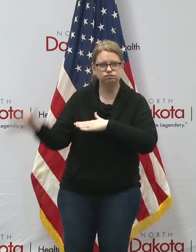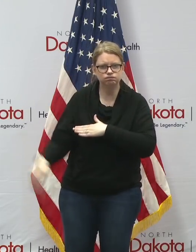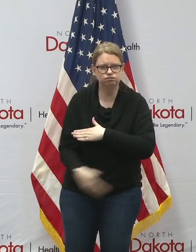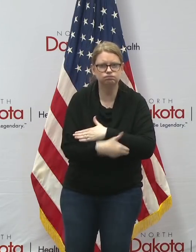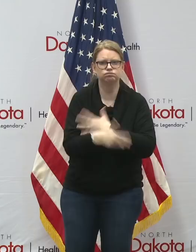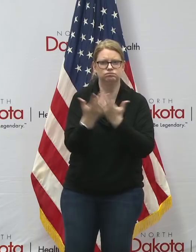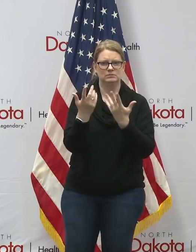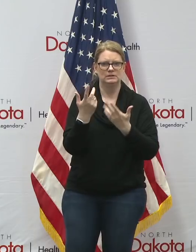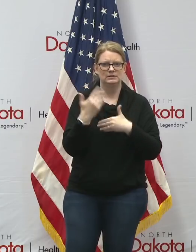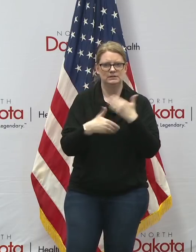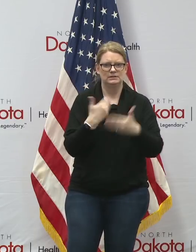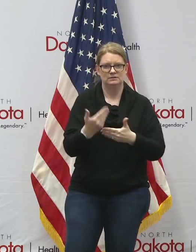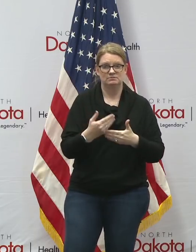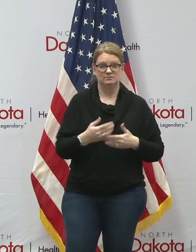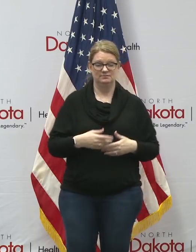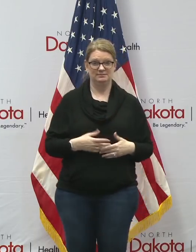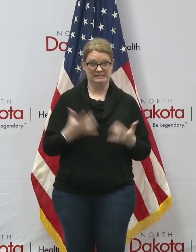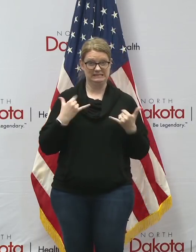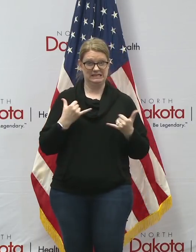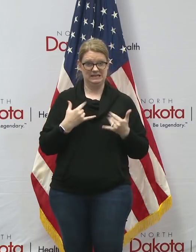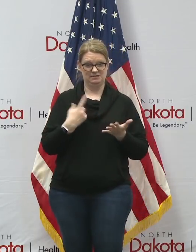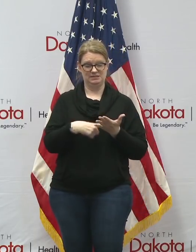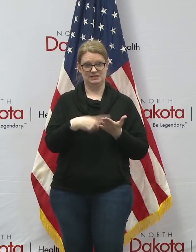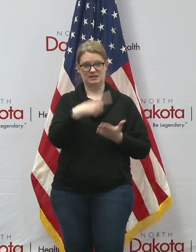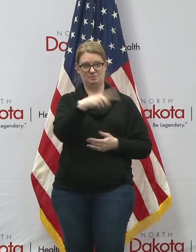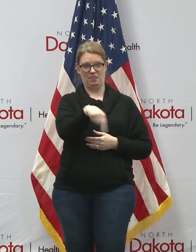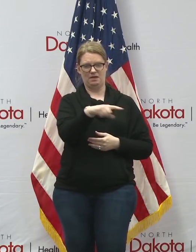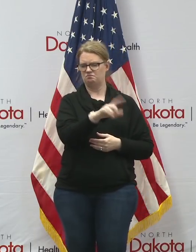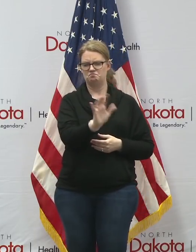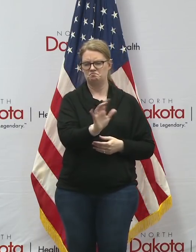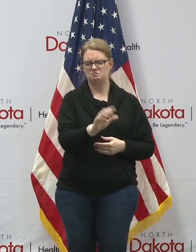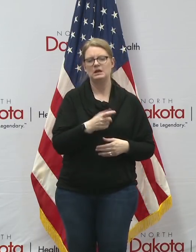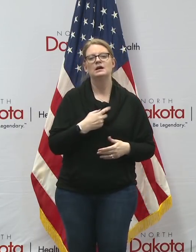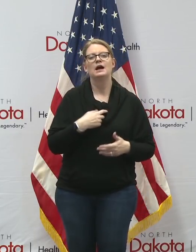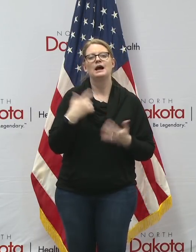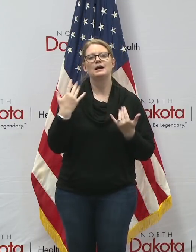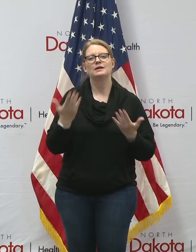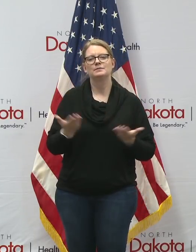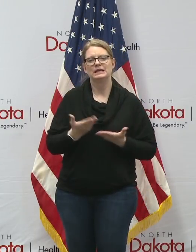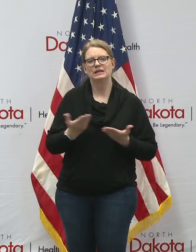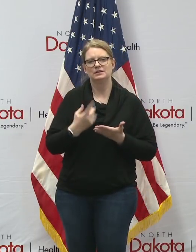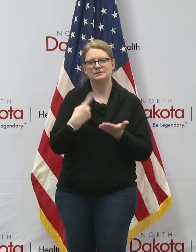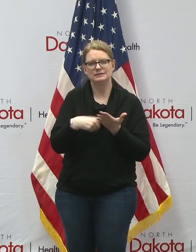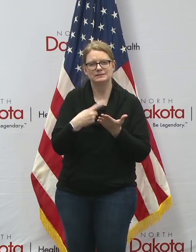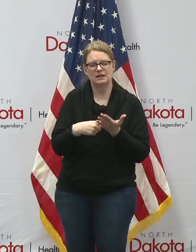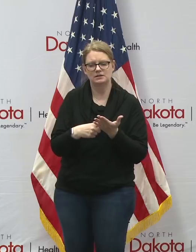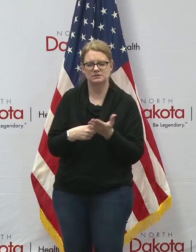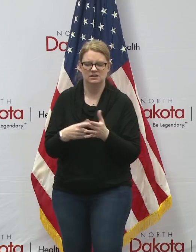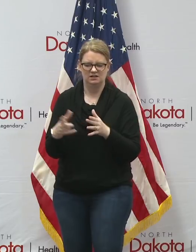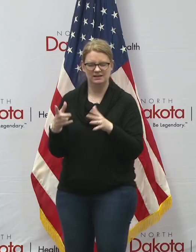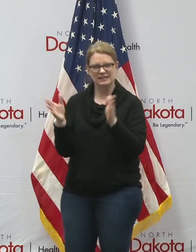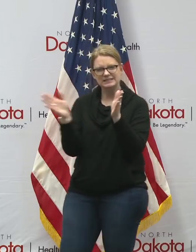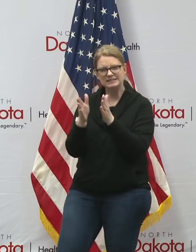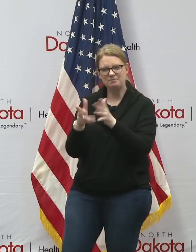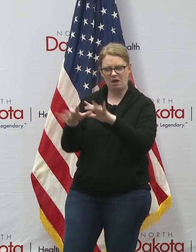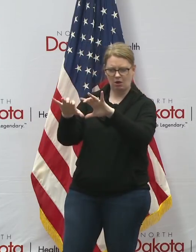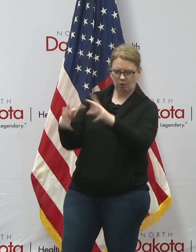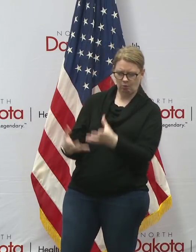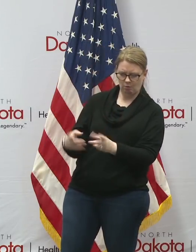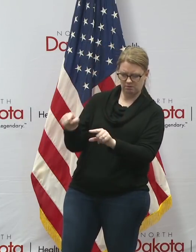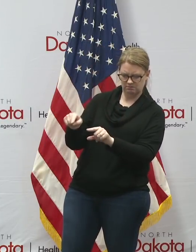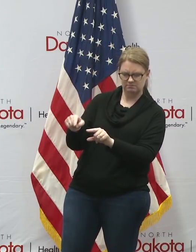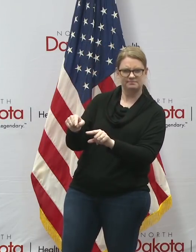but i'm not here to talk about them i'm here to talk about that small slice of individuals who see